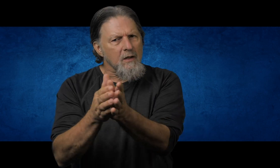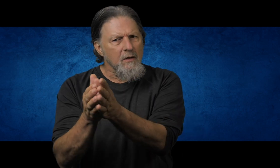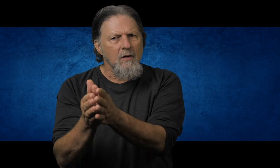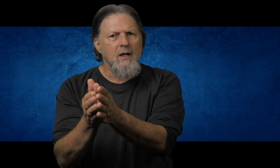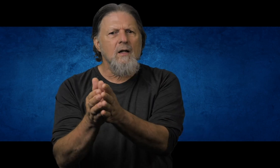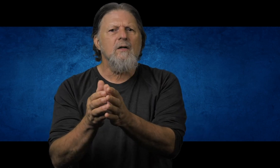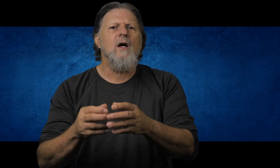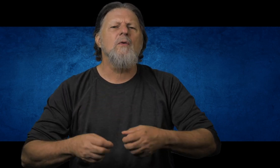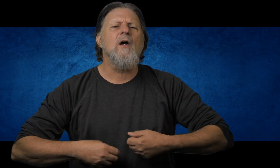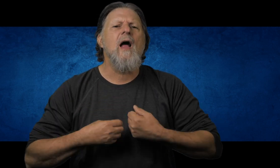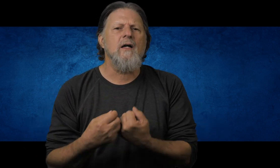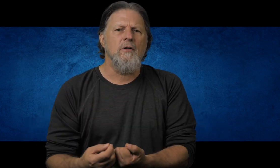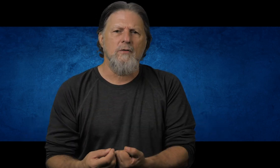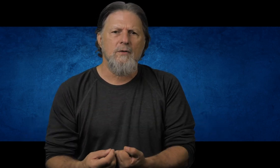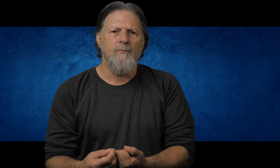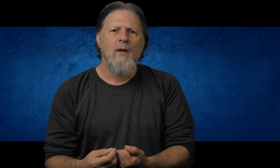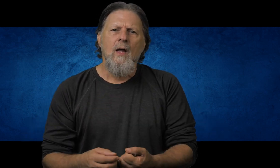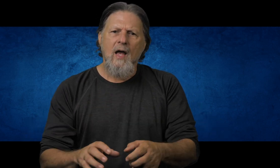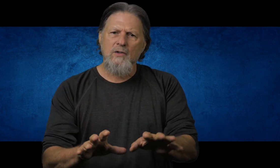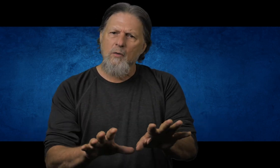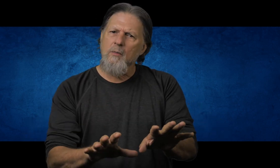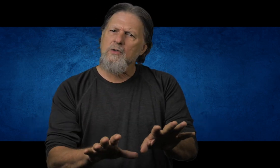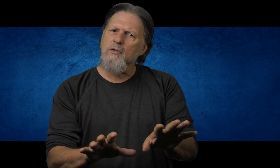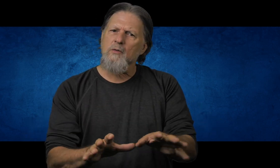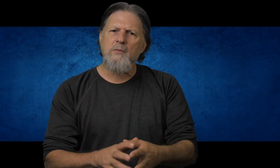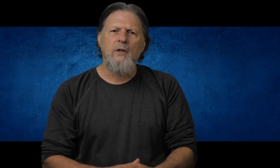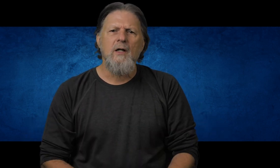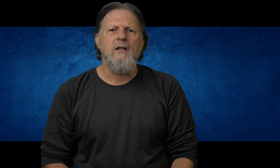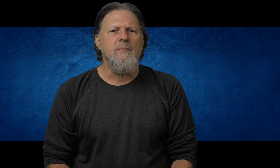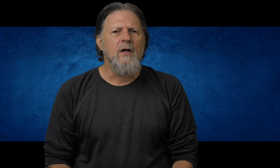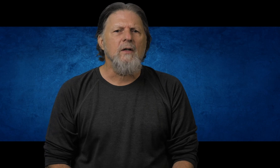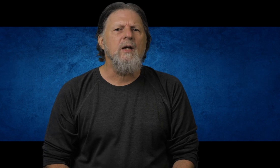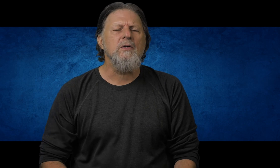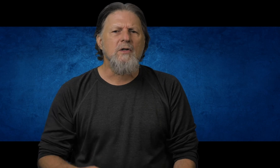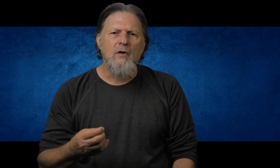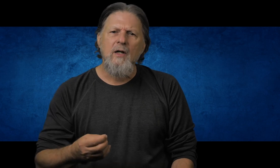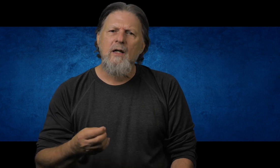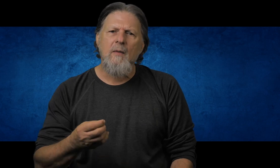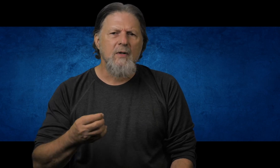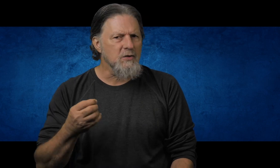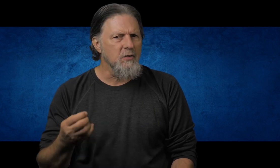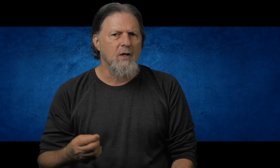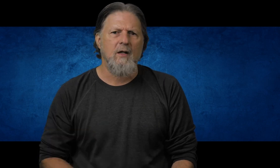that girding dealt with our attitudes. As the Roman soldier was putting on the belt, he was girding up his tunic,